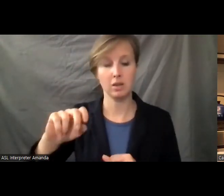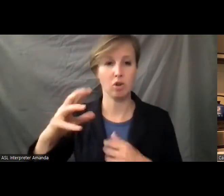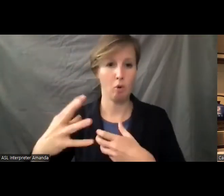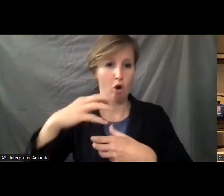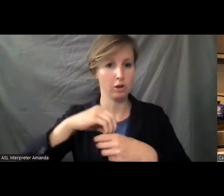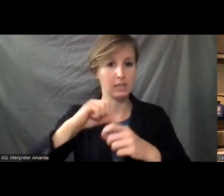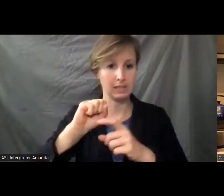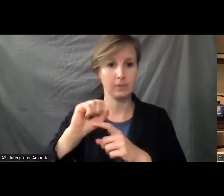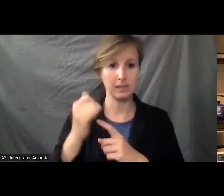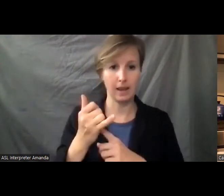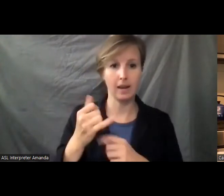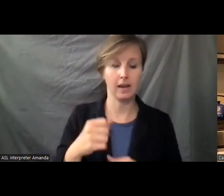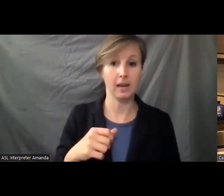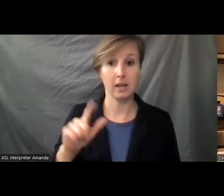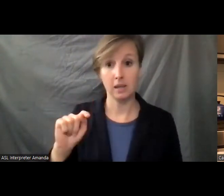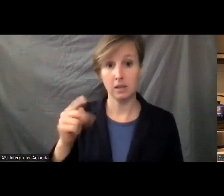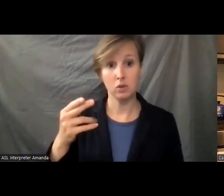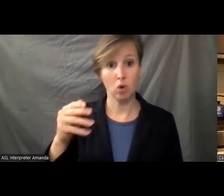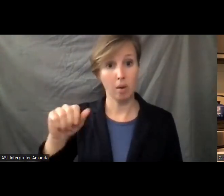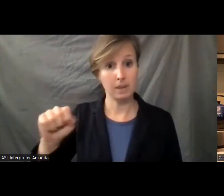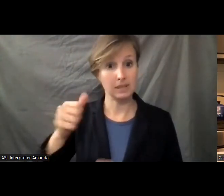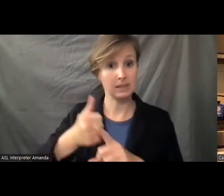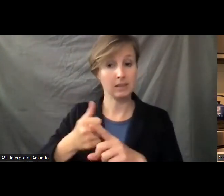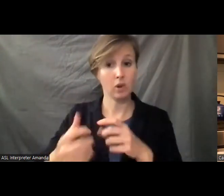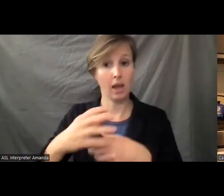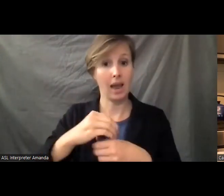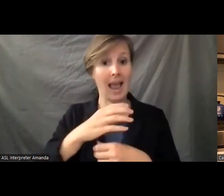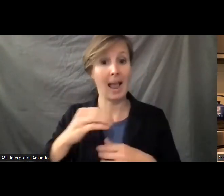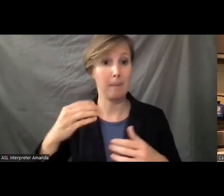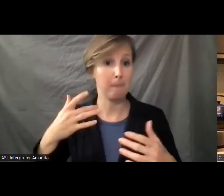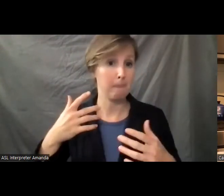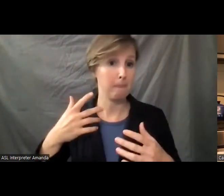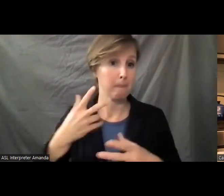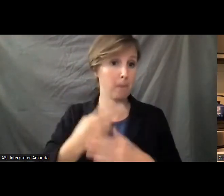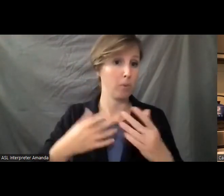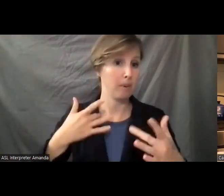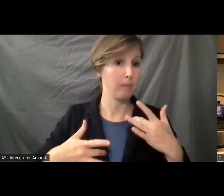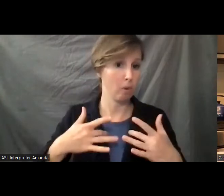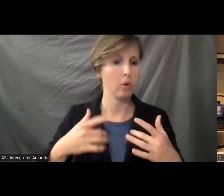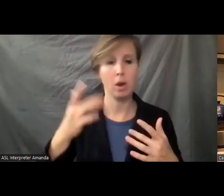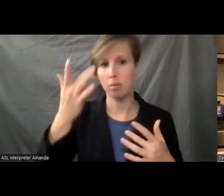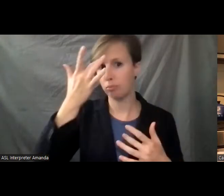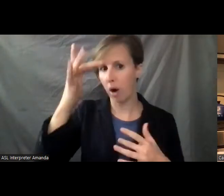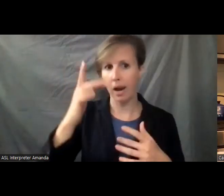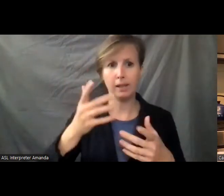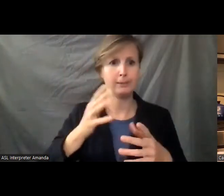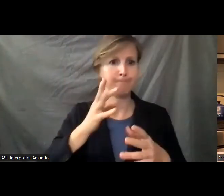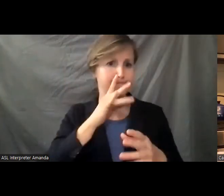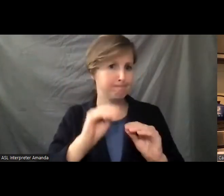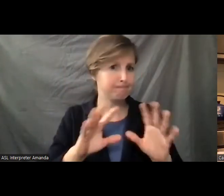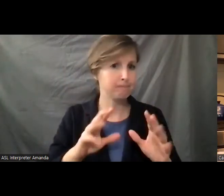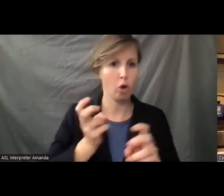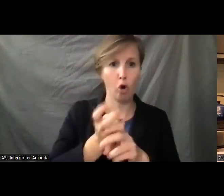and Thomas is autistic and bipolar. He's bright. He's articulate. He's hardworking.